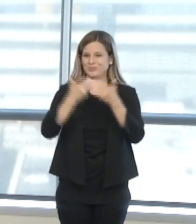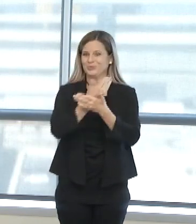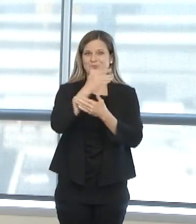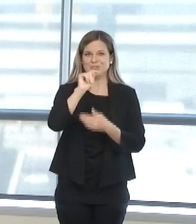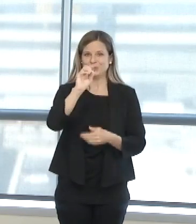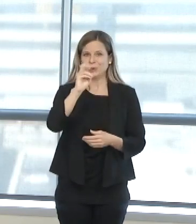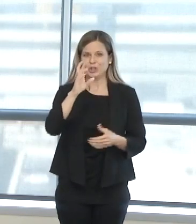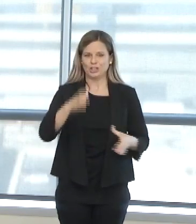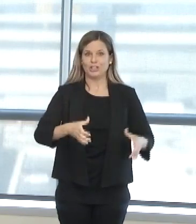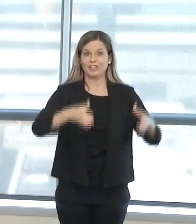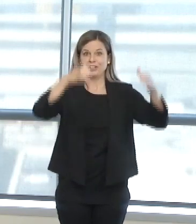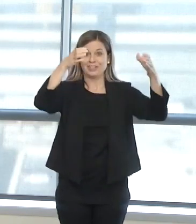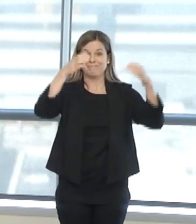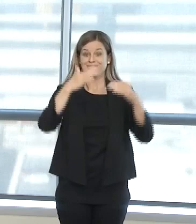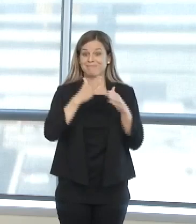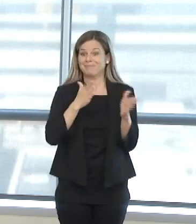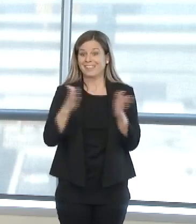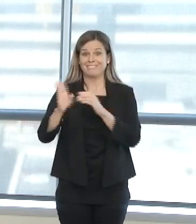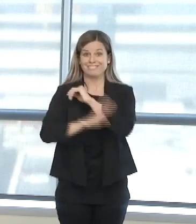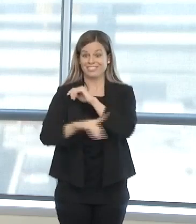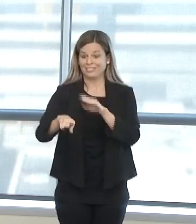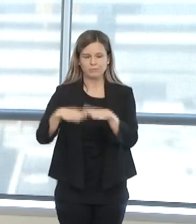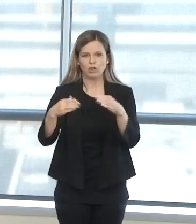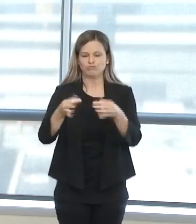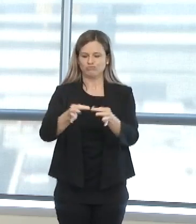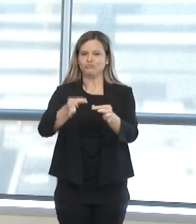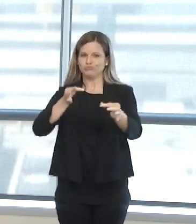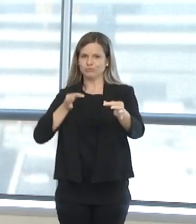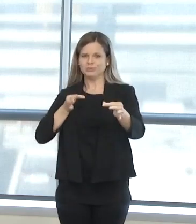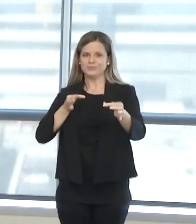President of OU Medical Center, to talk about the first phases of our surge.